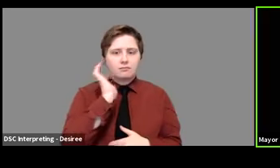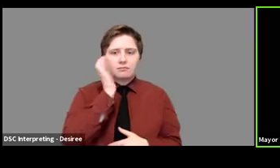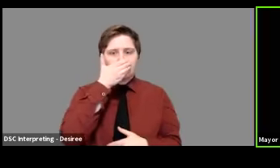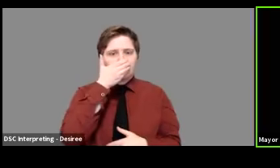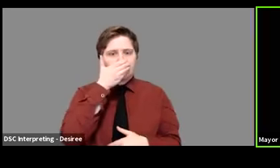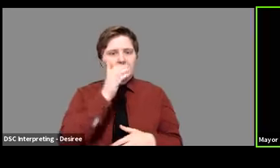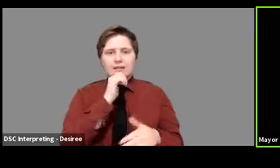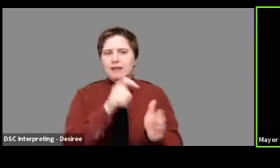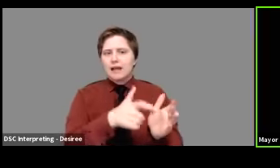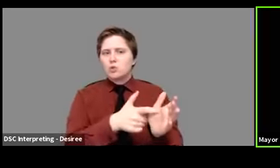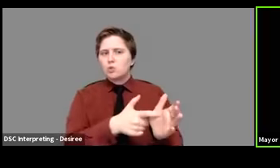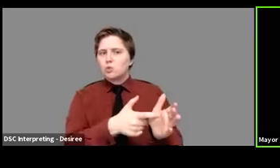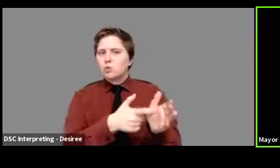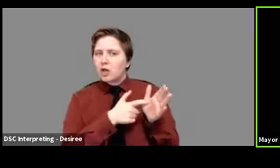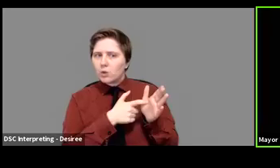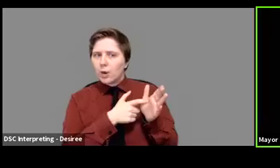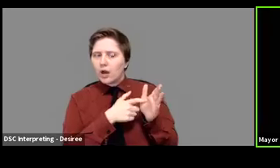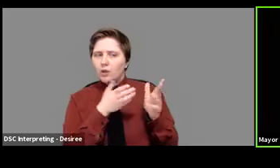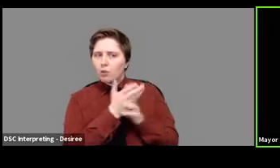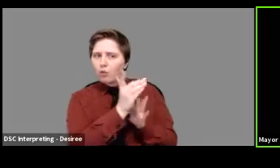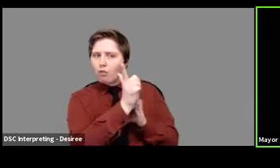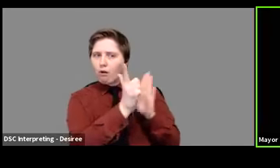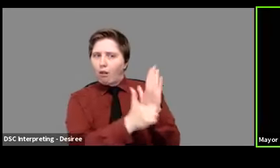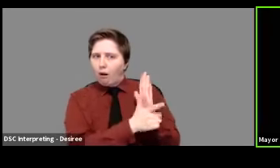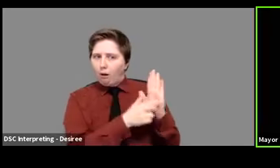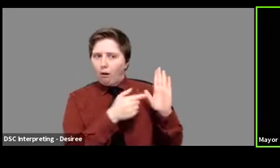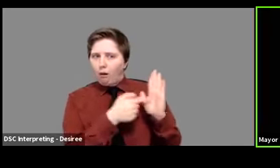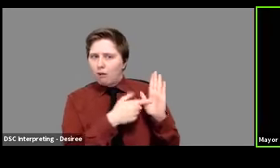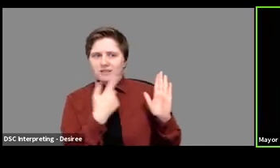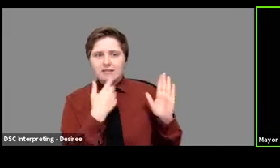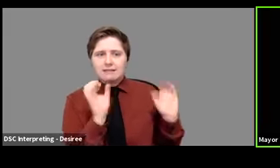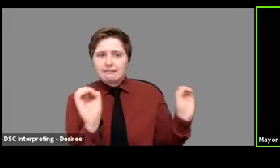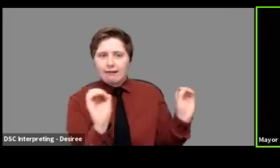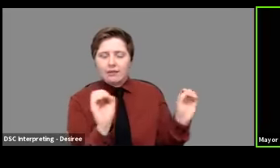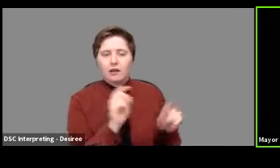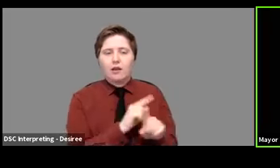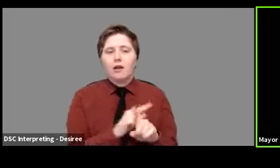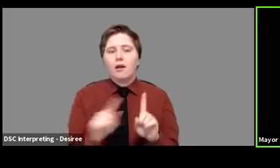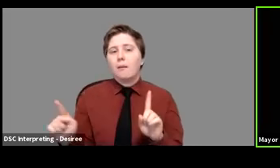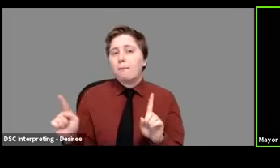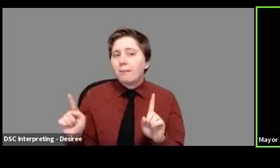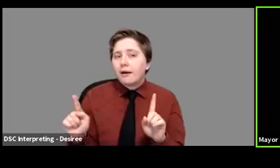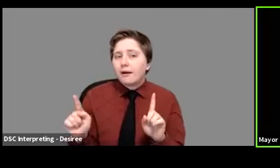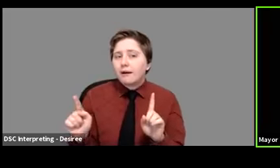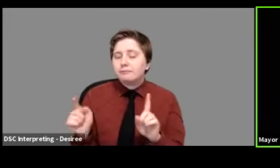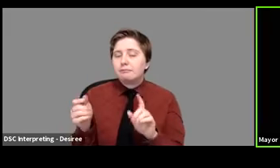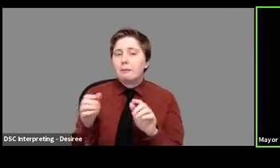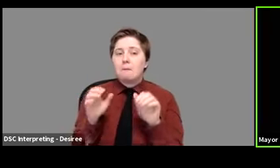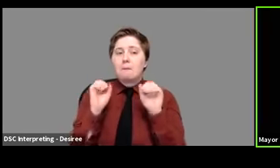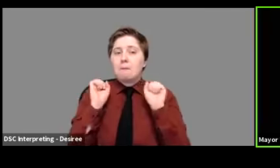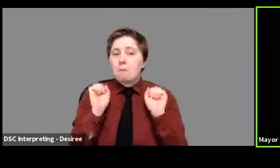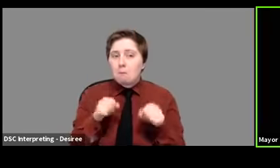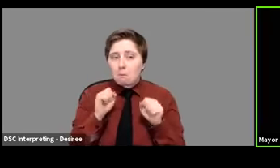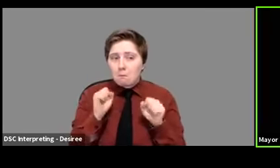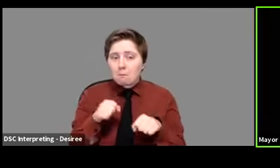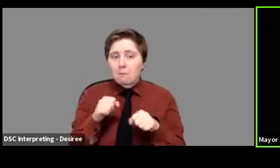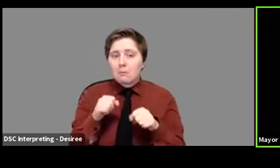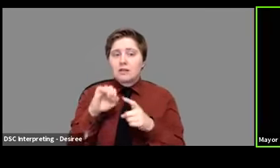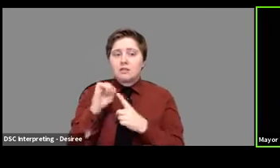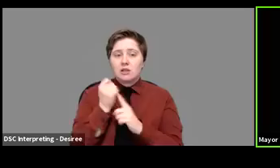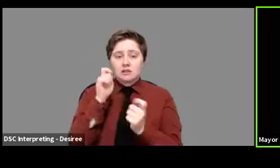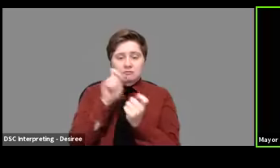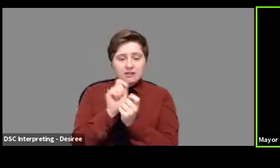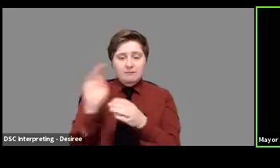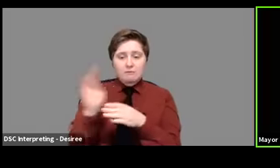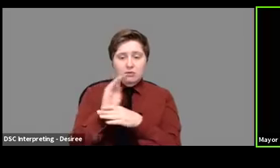required, uh, legally, uh, for retail on May 12th, there could be situations where business owners